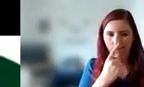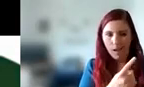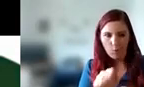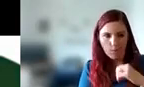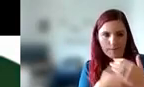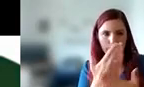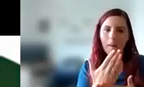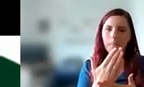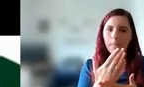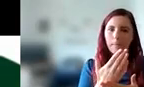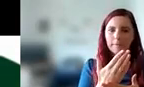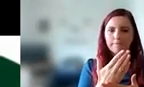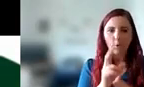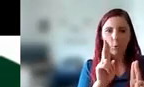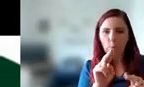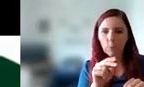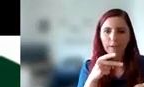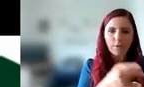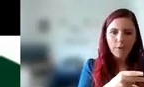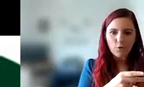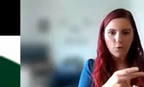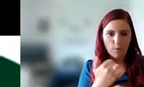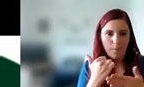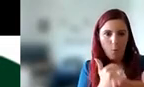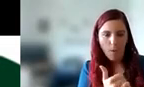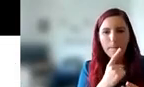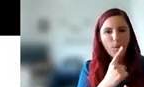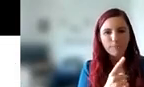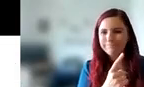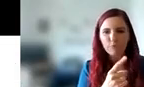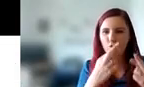young adults with type one diabetes, but the results are inconclusive. And why?